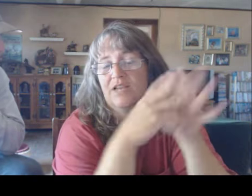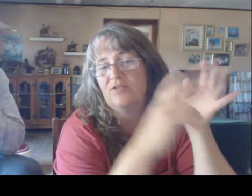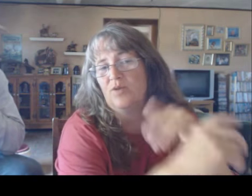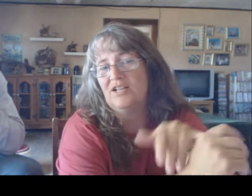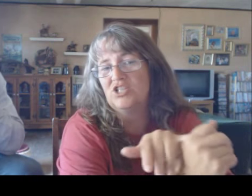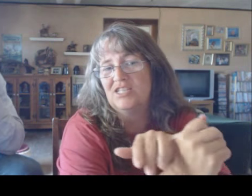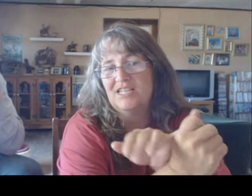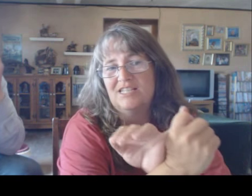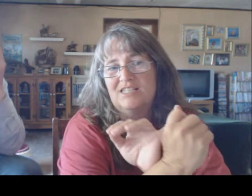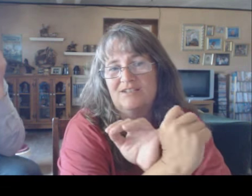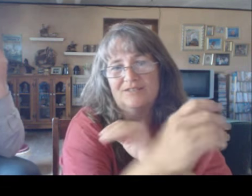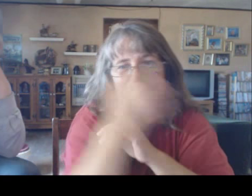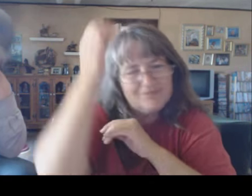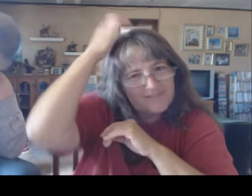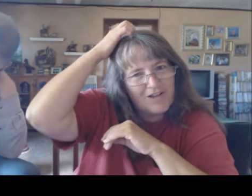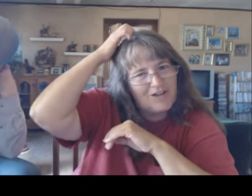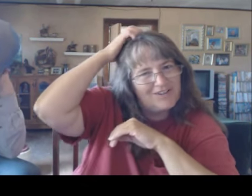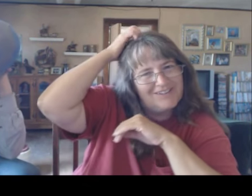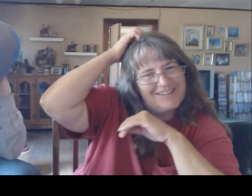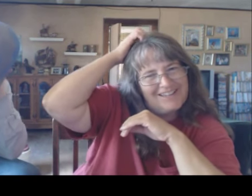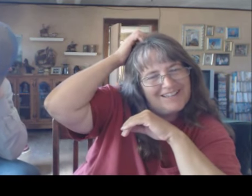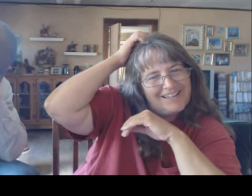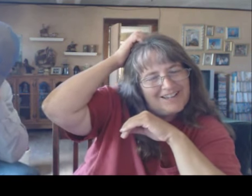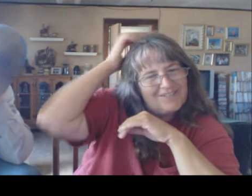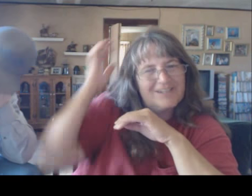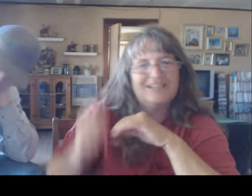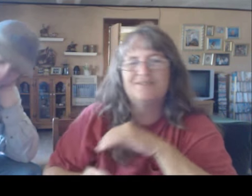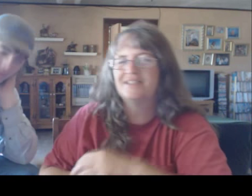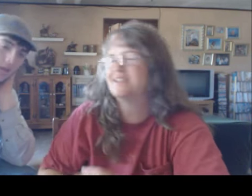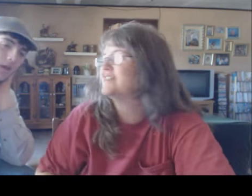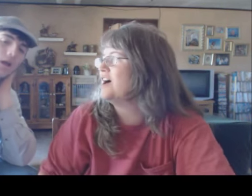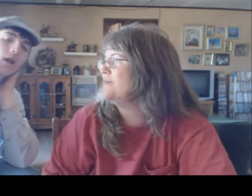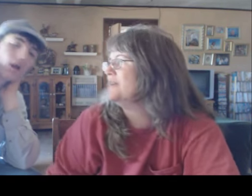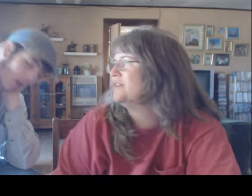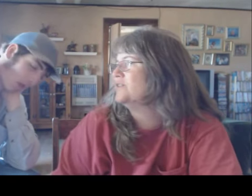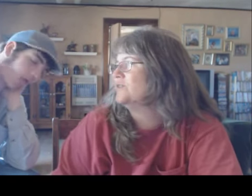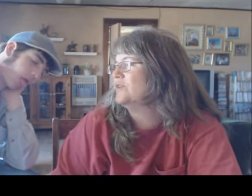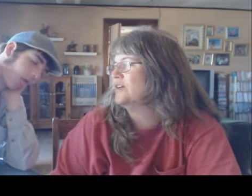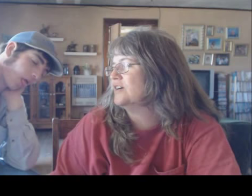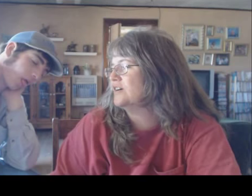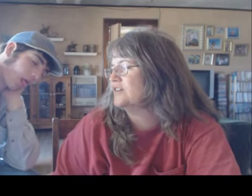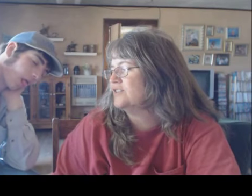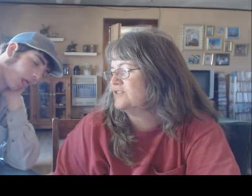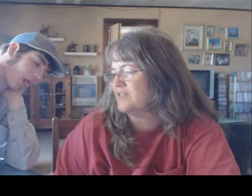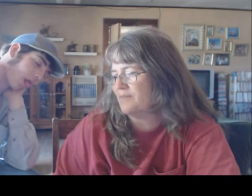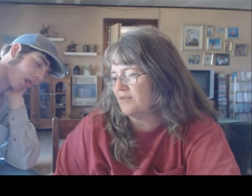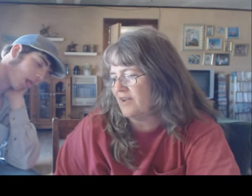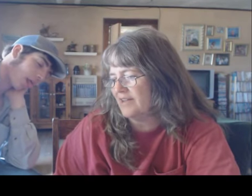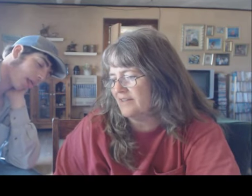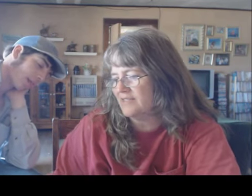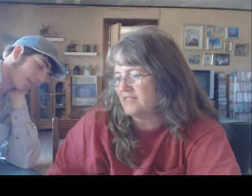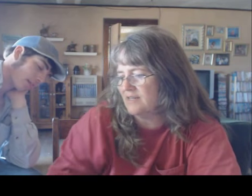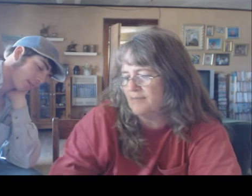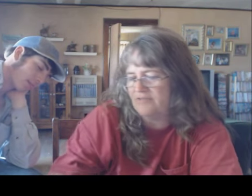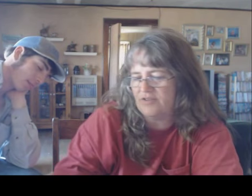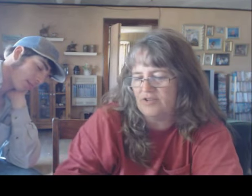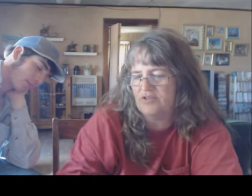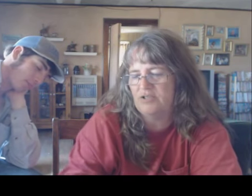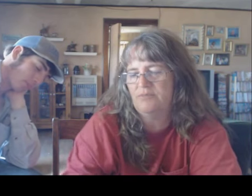If you watch these, no, we need them to comment or do something, right? Cause it's going to be for YouTube.